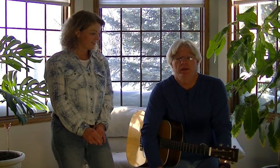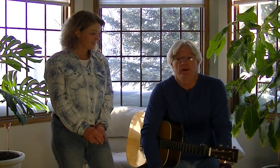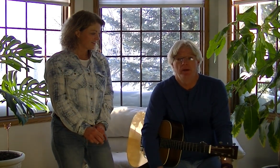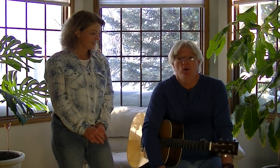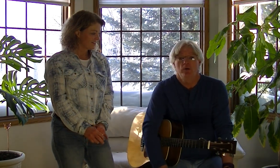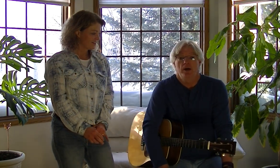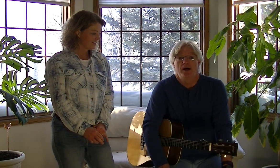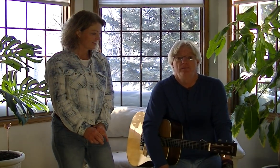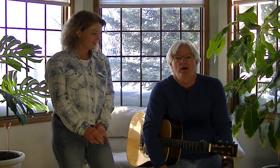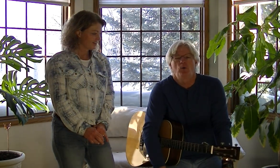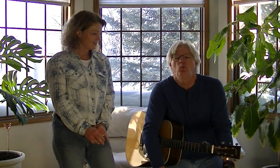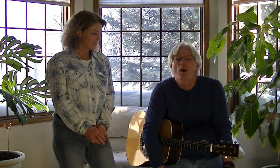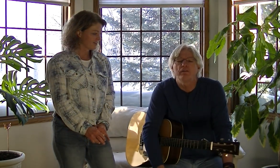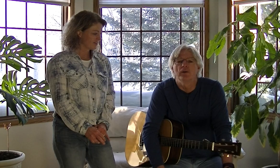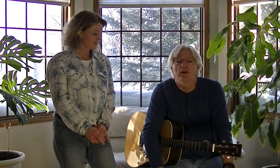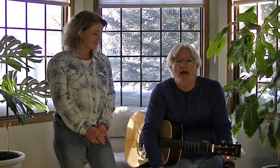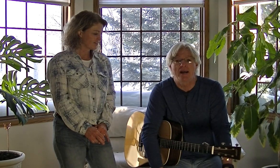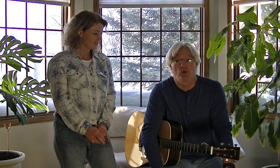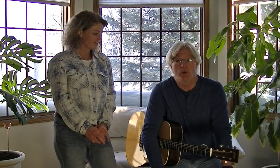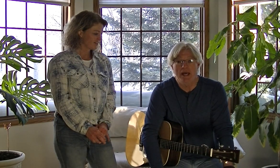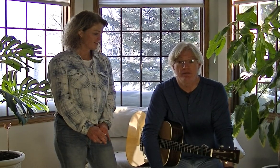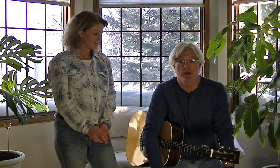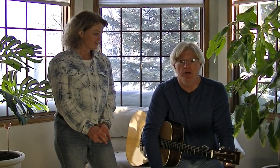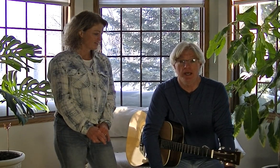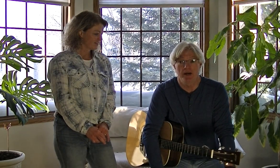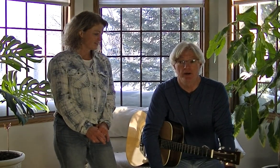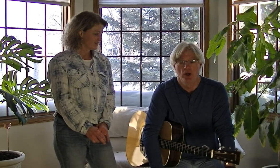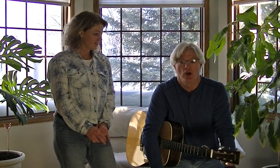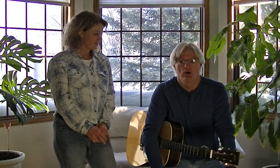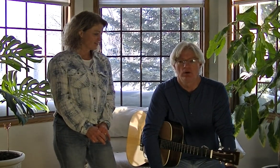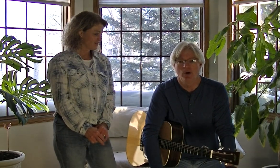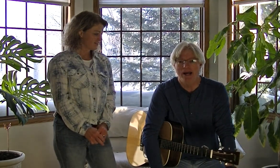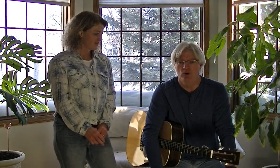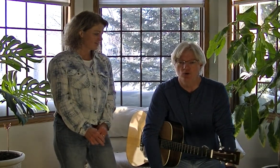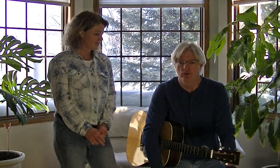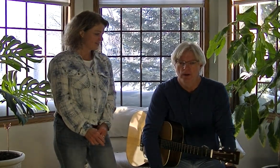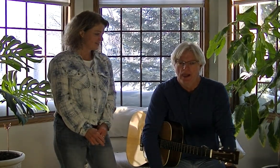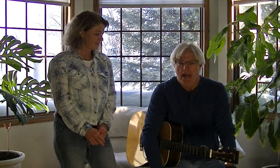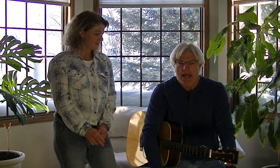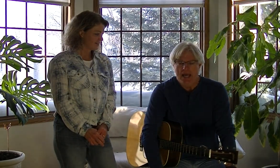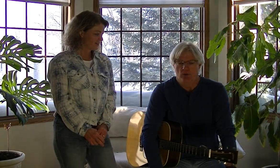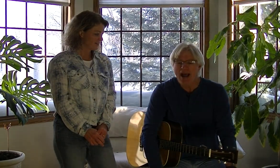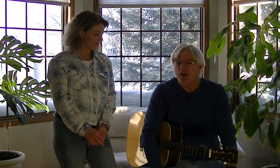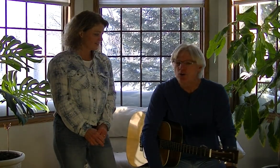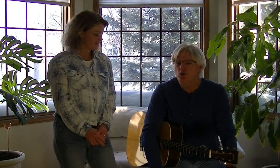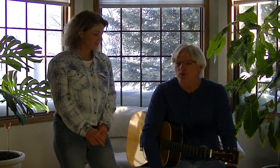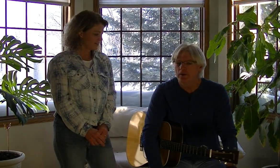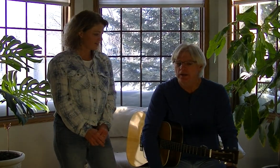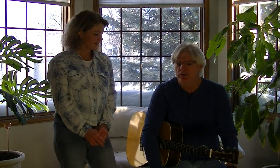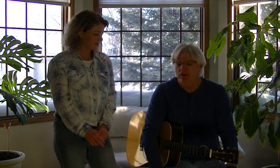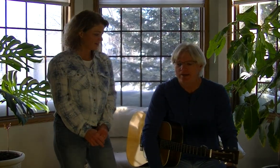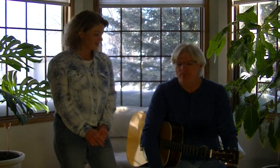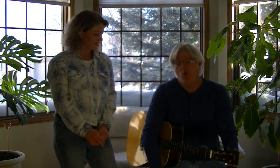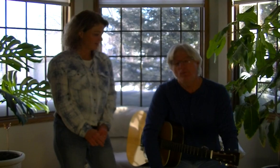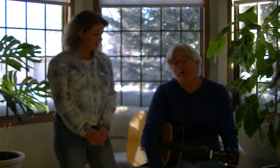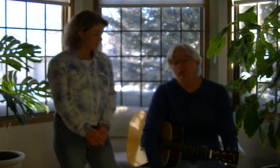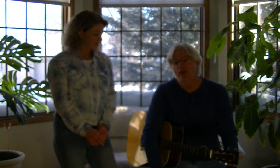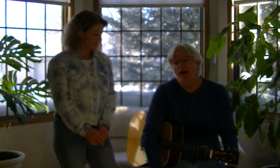about a wonderful little animal we have here in Canada called a raccoon. And a raccoon is about the size